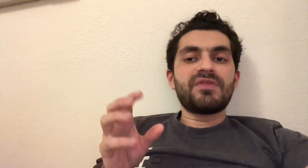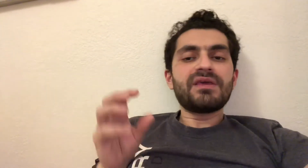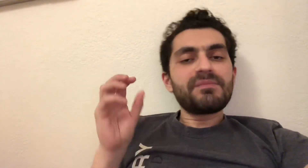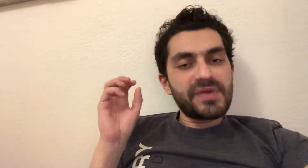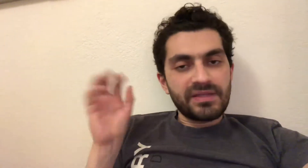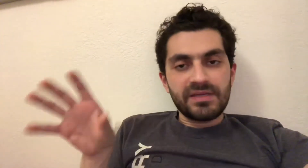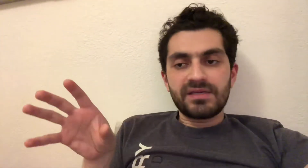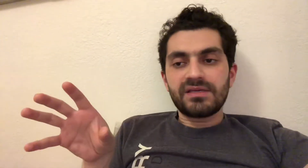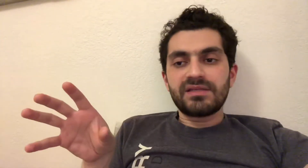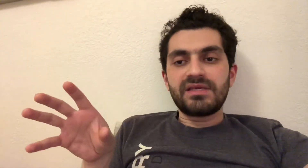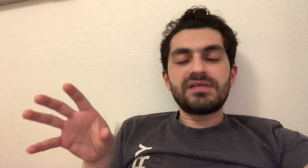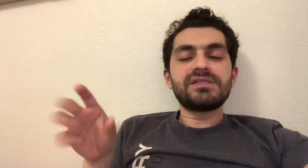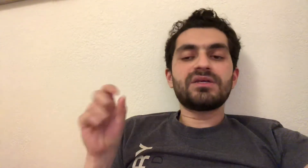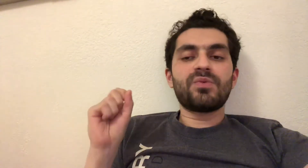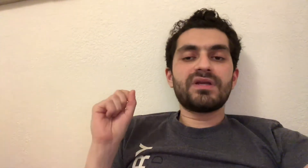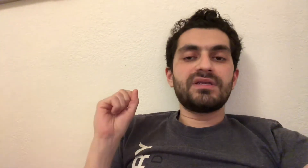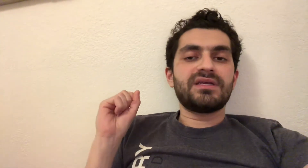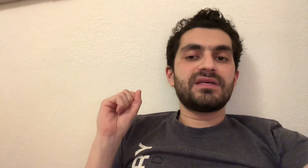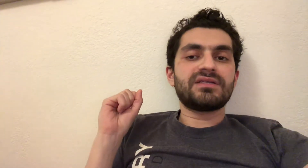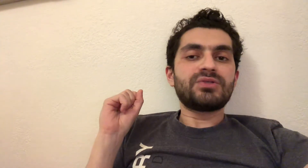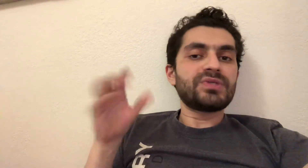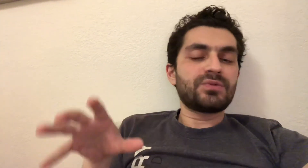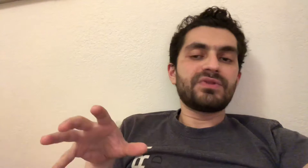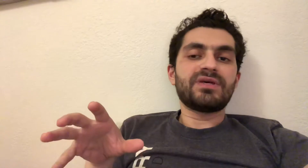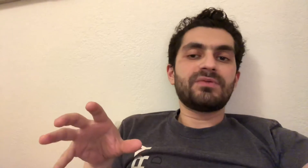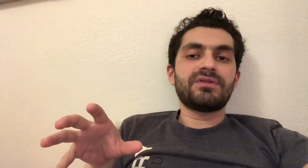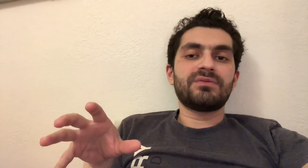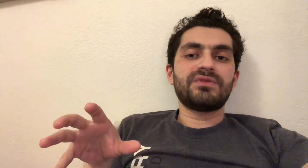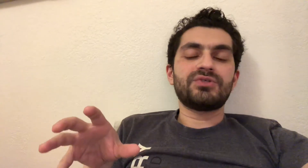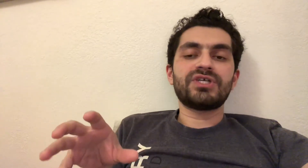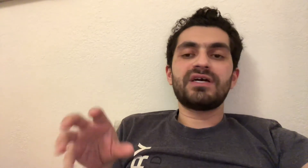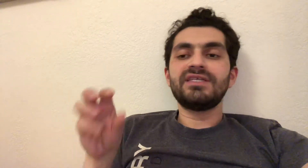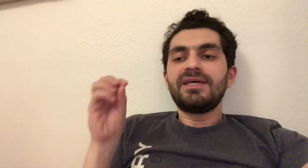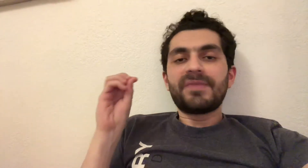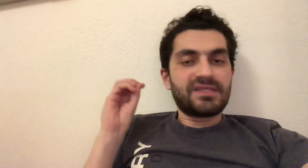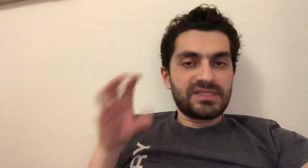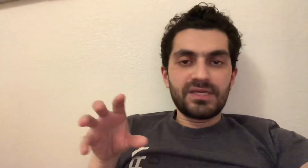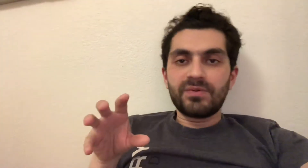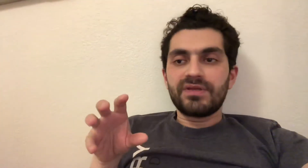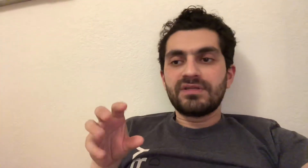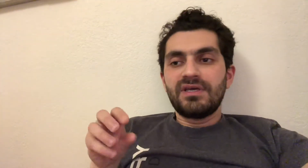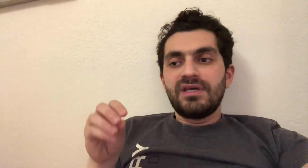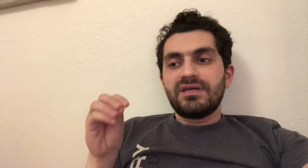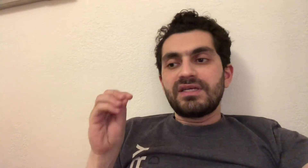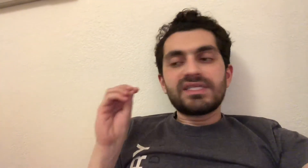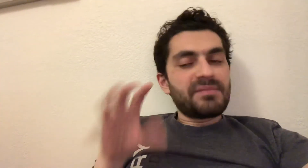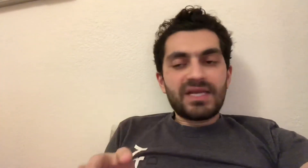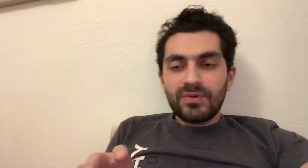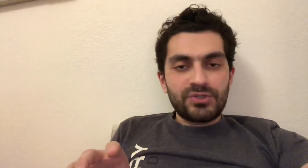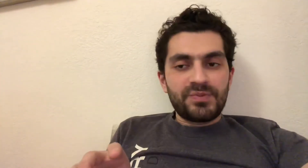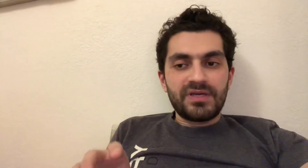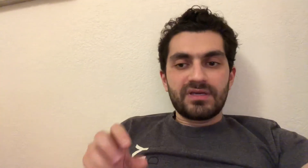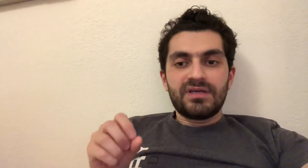thing, pick the easier one and use it with your child and stick with it. It doesn't matter what you pick,